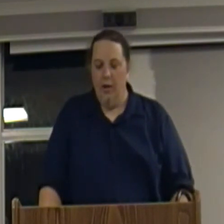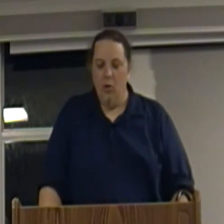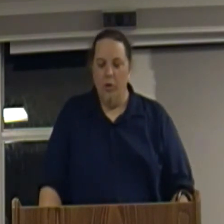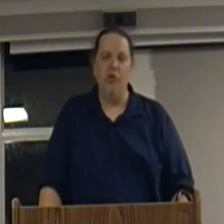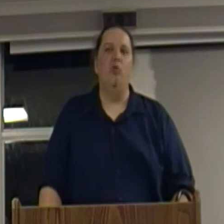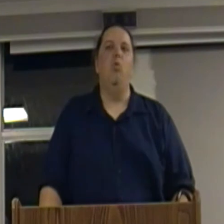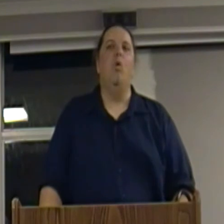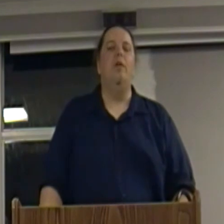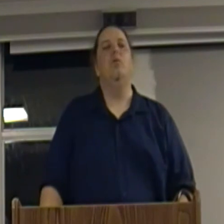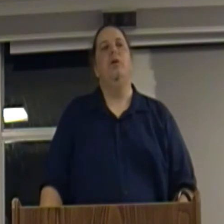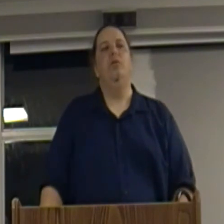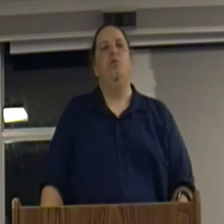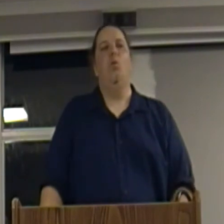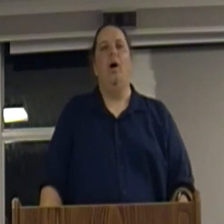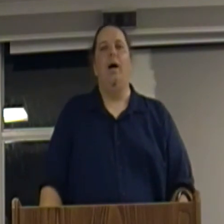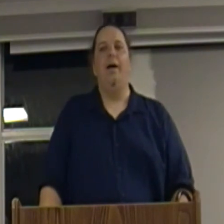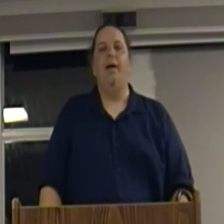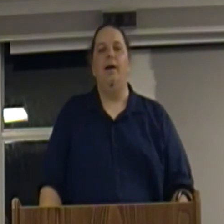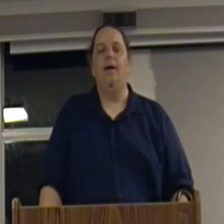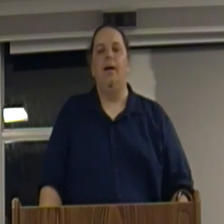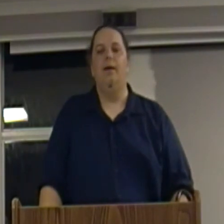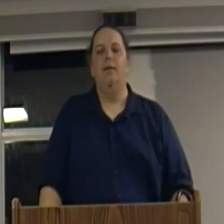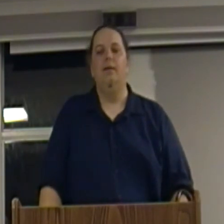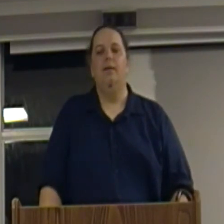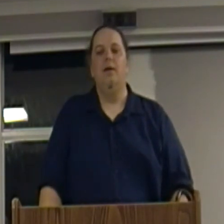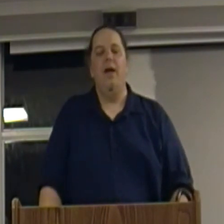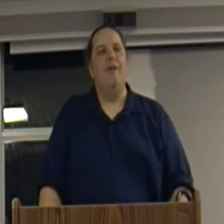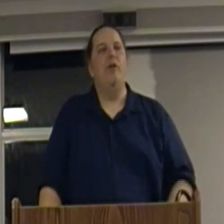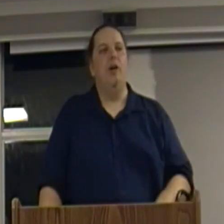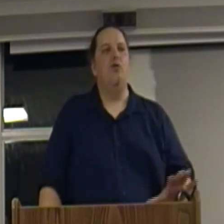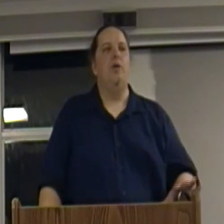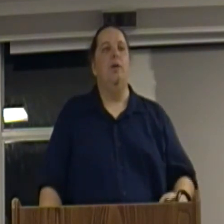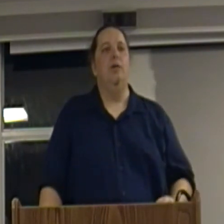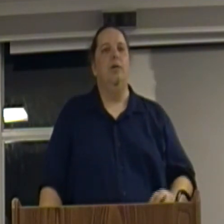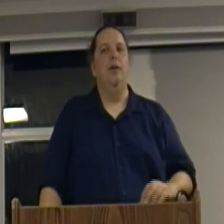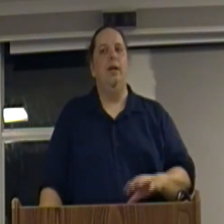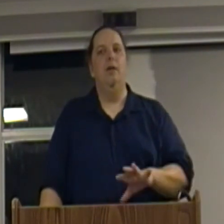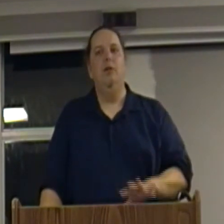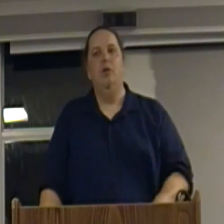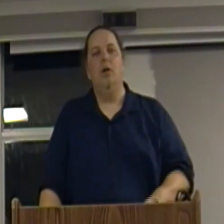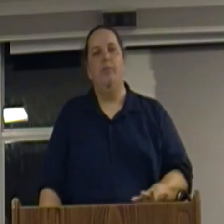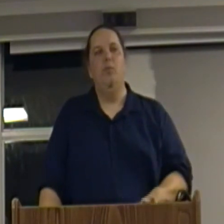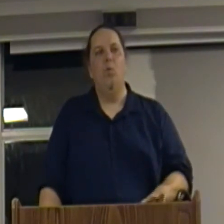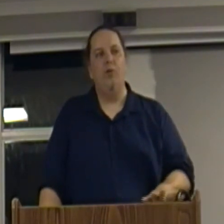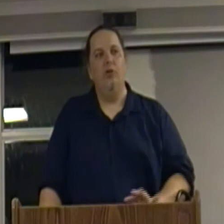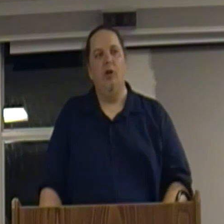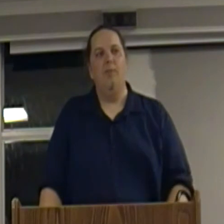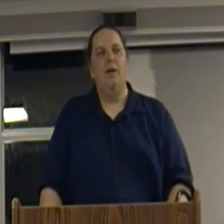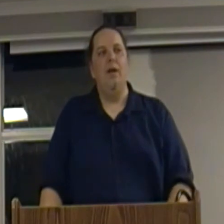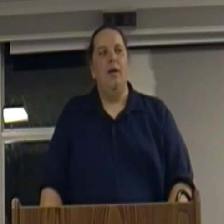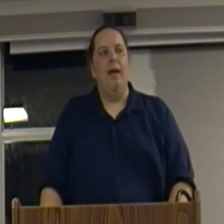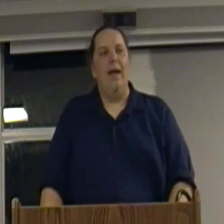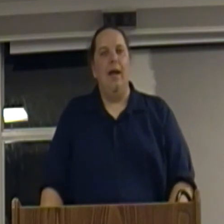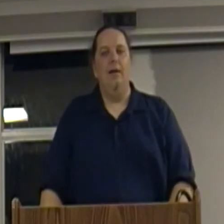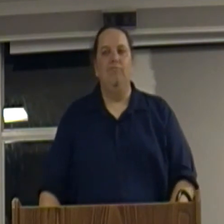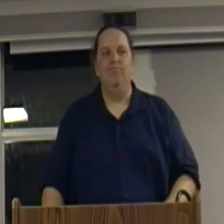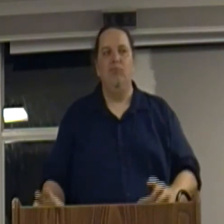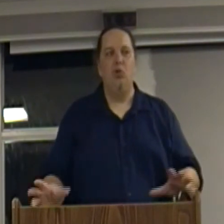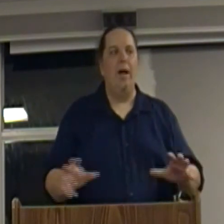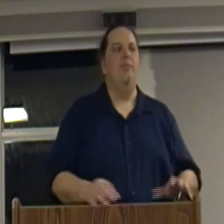Which is one of the reasons why every country in Europe, Western Europe, tried